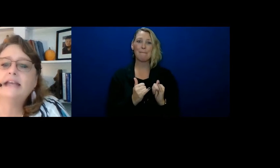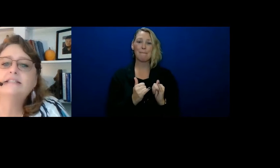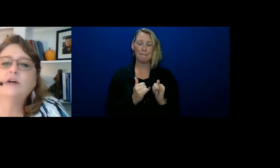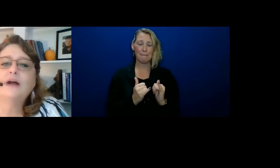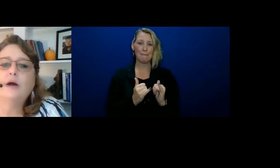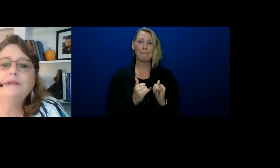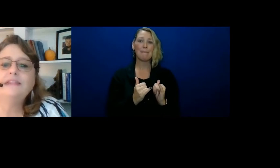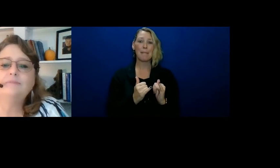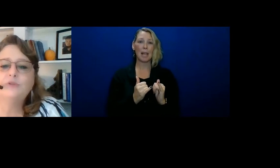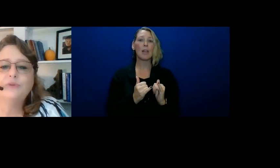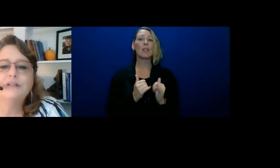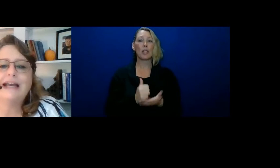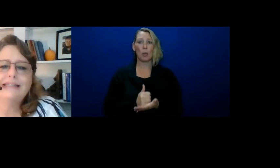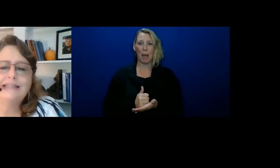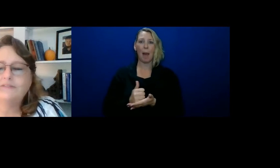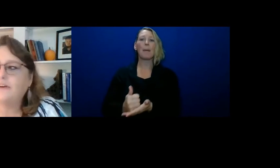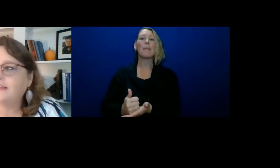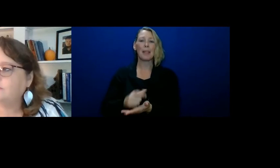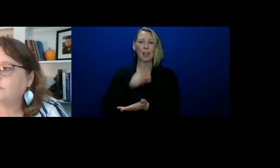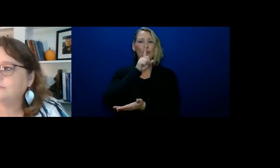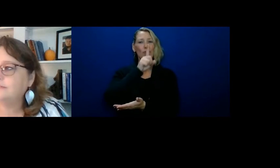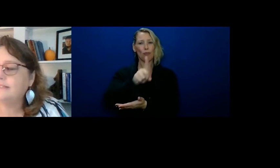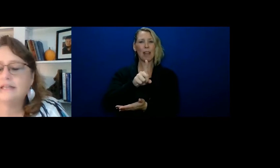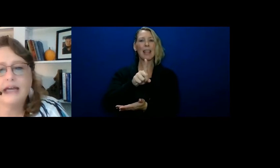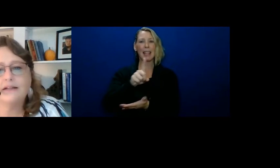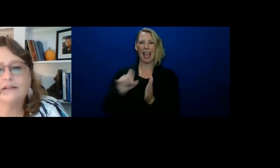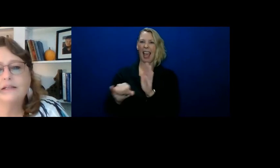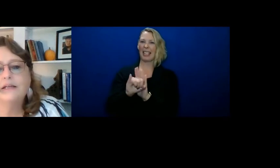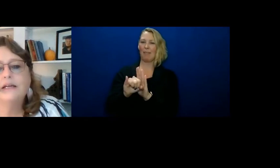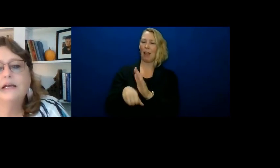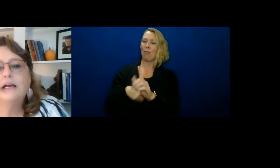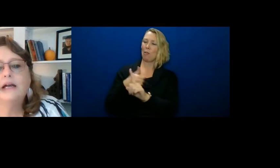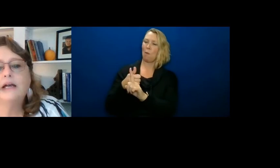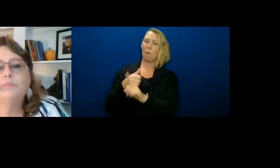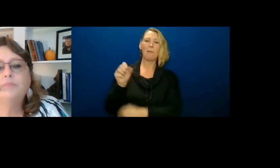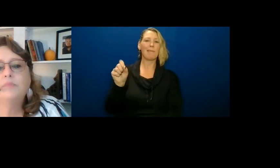And so helping them to really identify their own style.